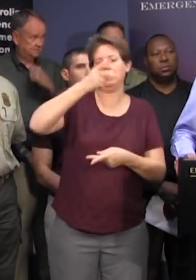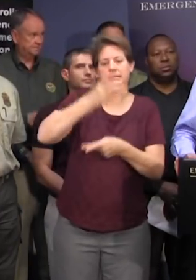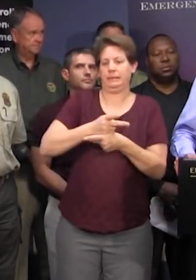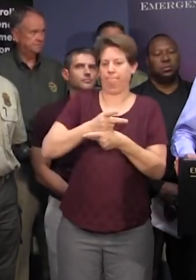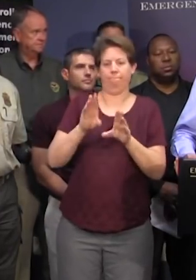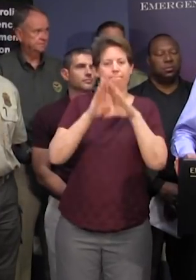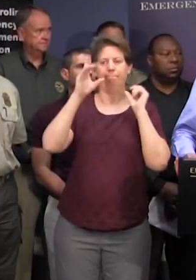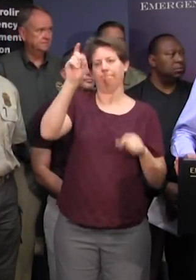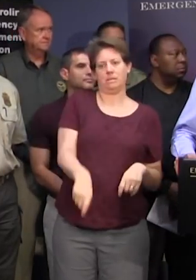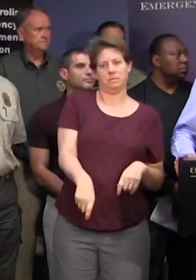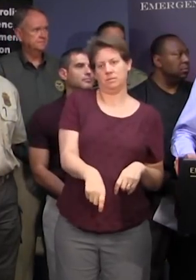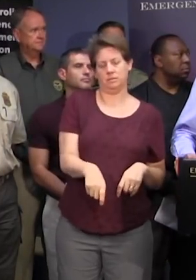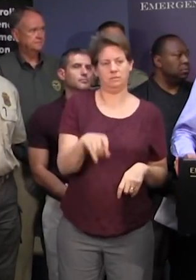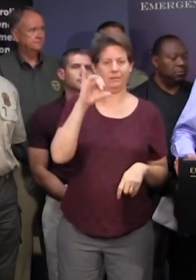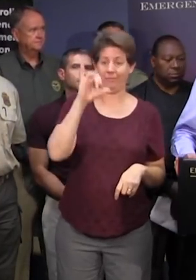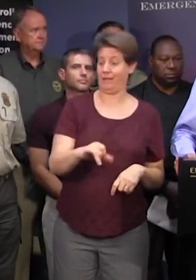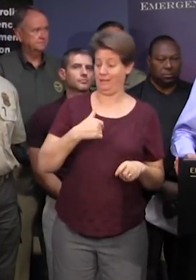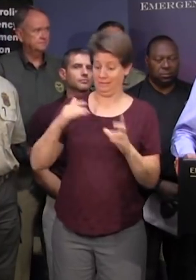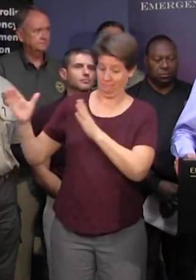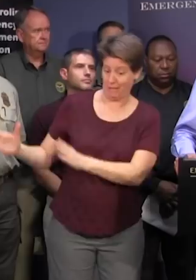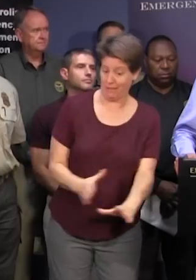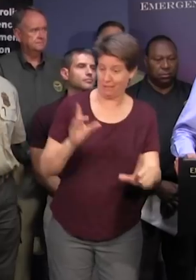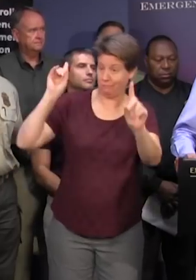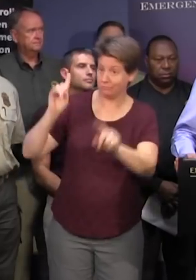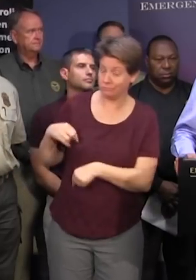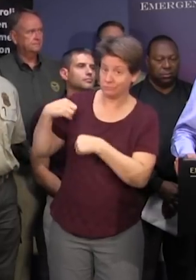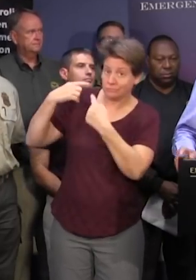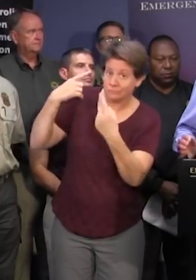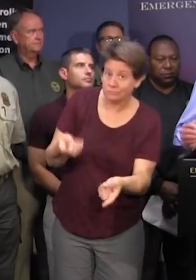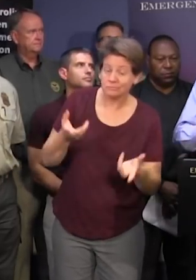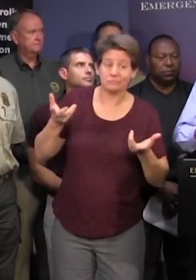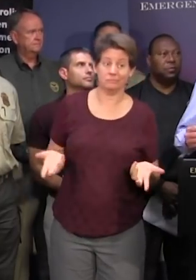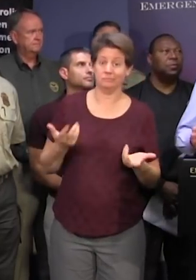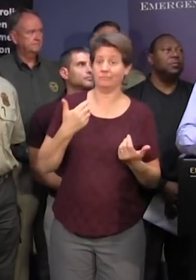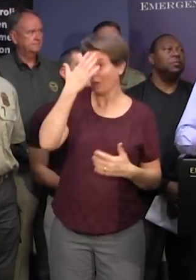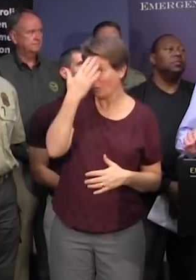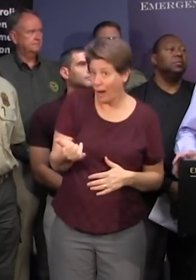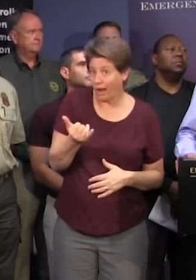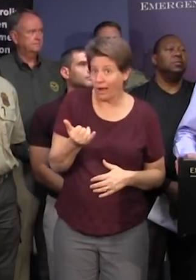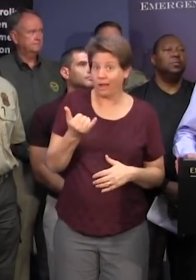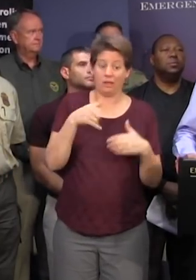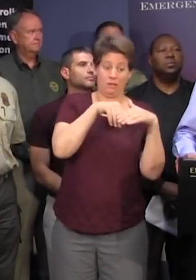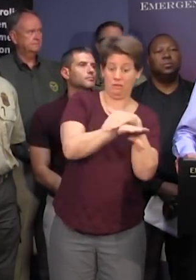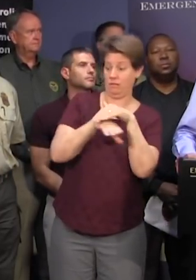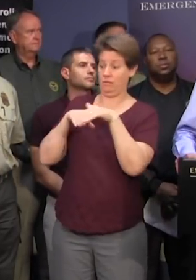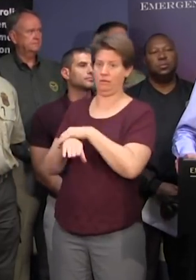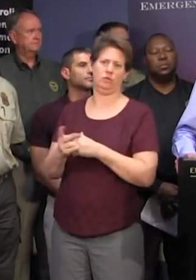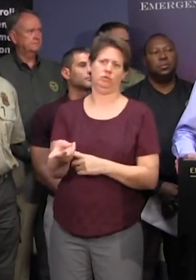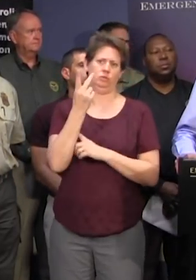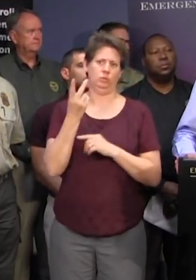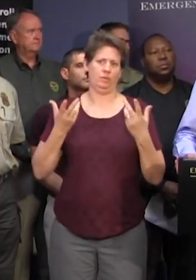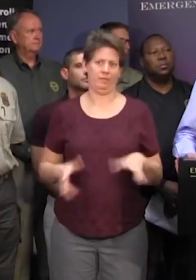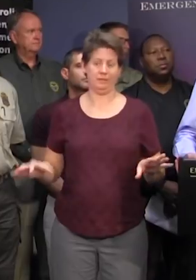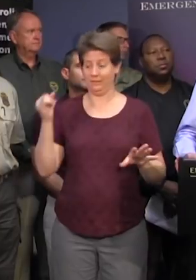road open that has been the plan from the very beginning because there are only two good roads that go in there and that's one of them